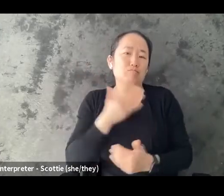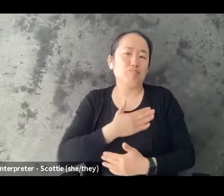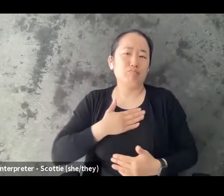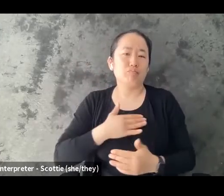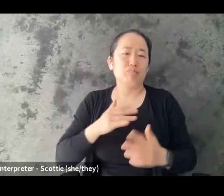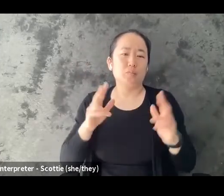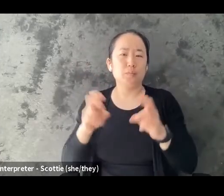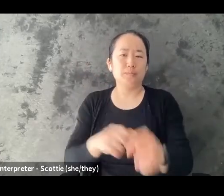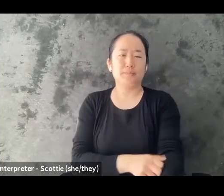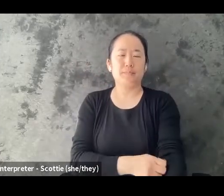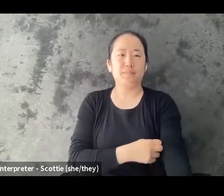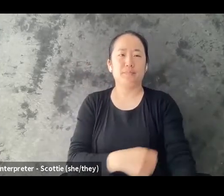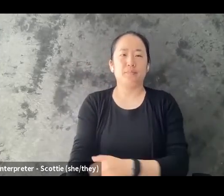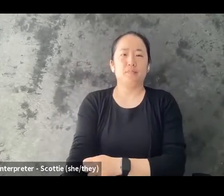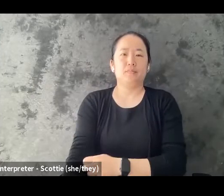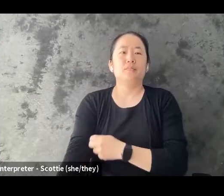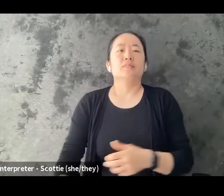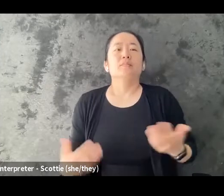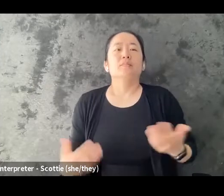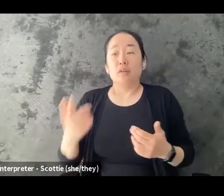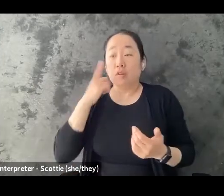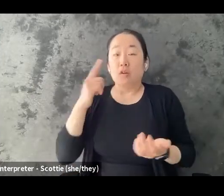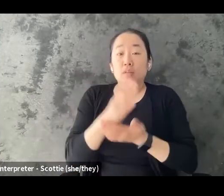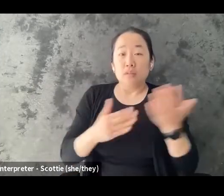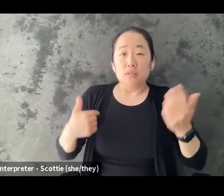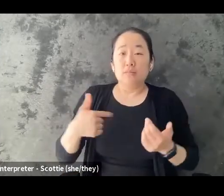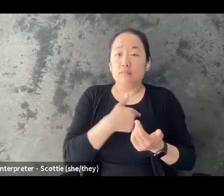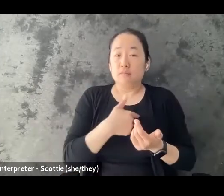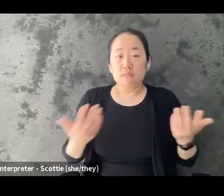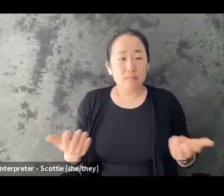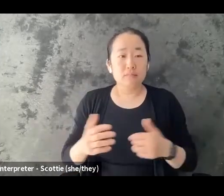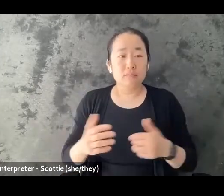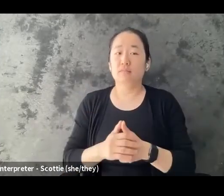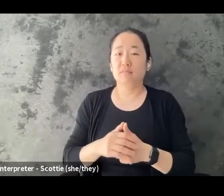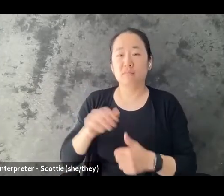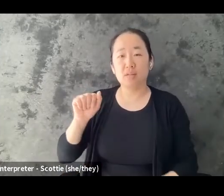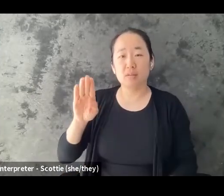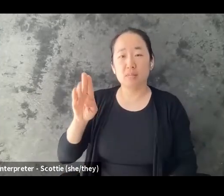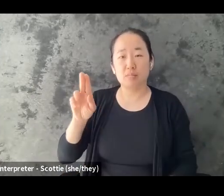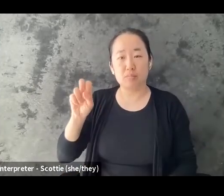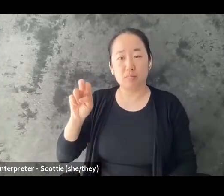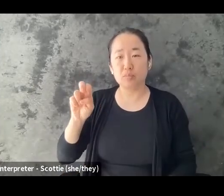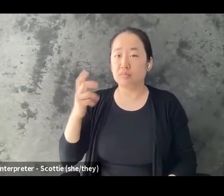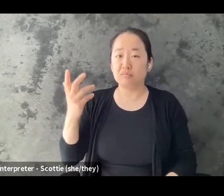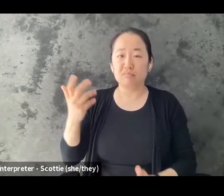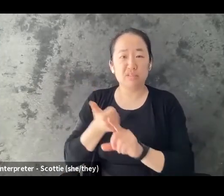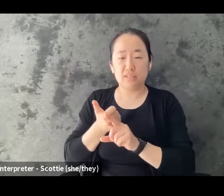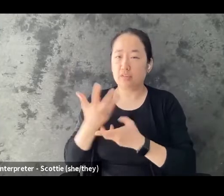some of us, abuse may be a part of our story. You do not have to identify your experience